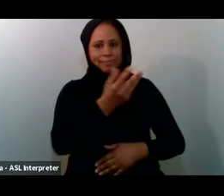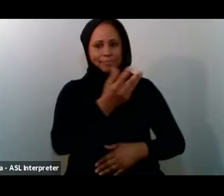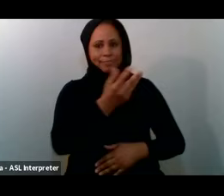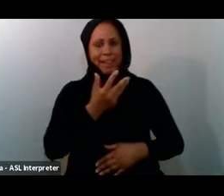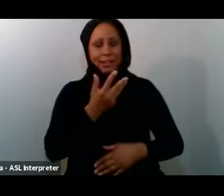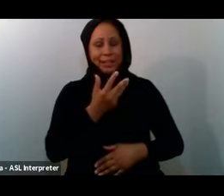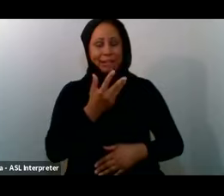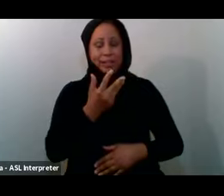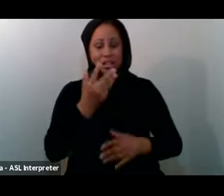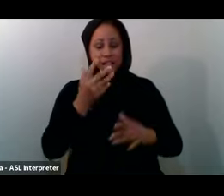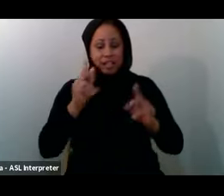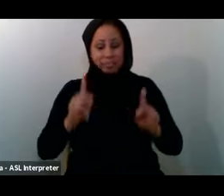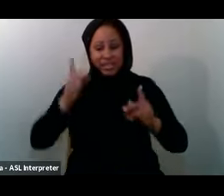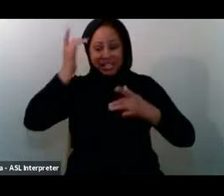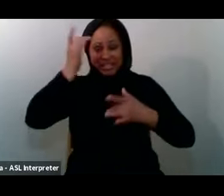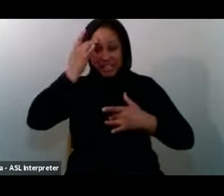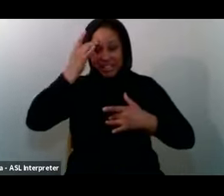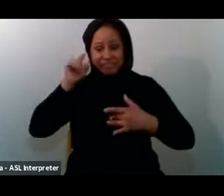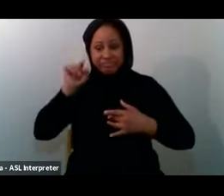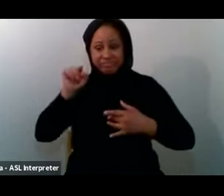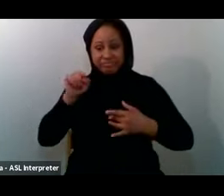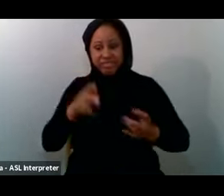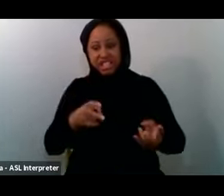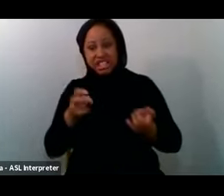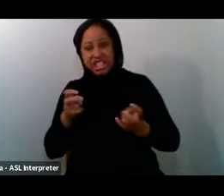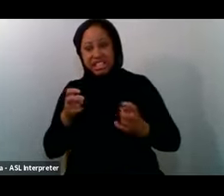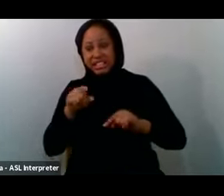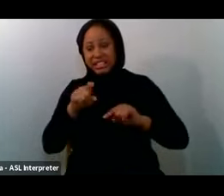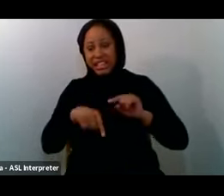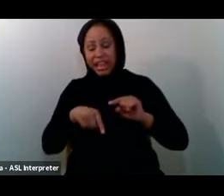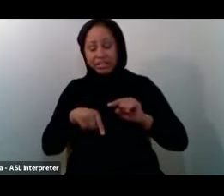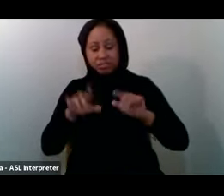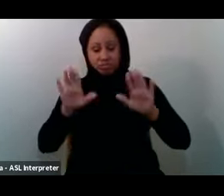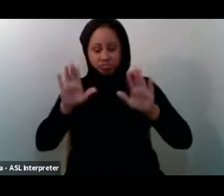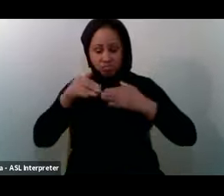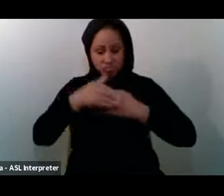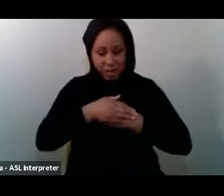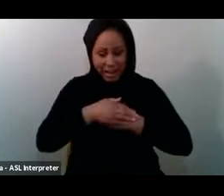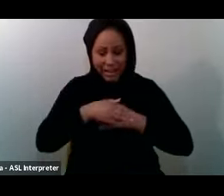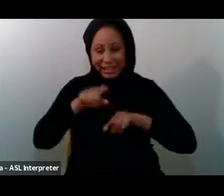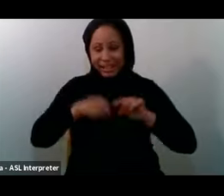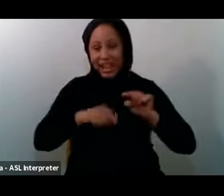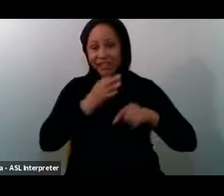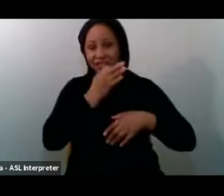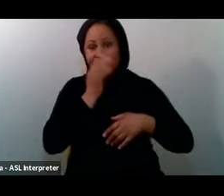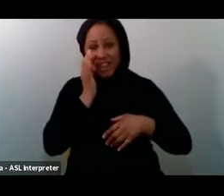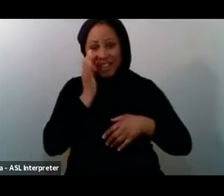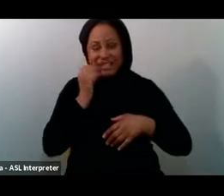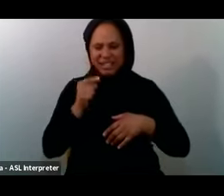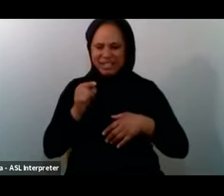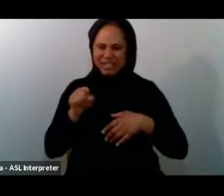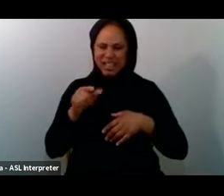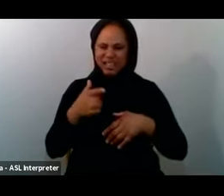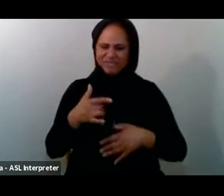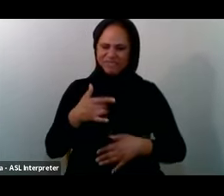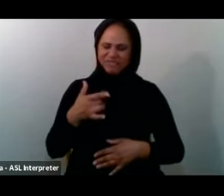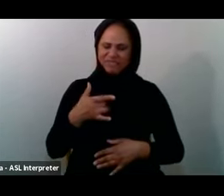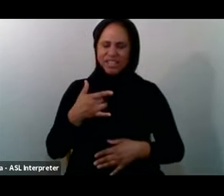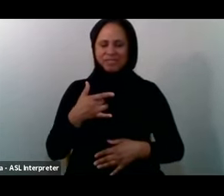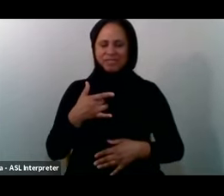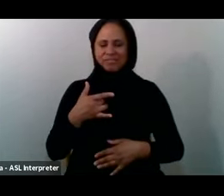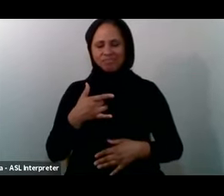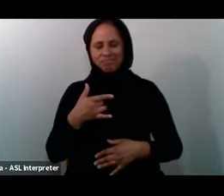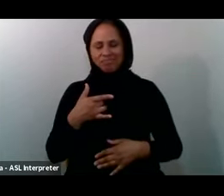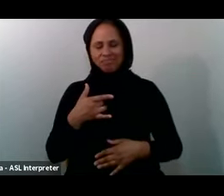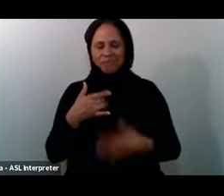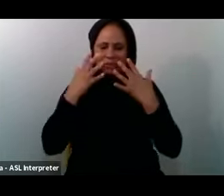sick A person Who is Sick And who Is unable To pray Or is unable To fast They feel A sense Of you know A sense Of